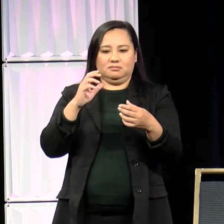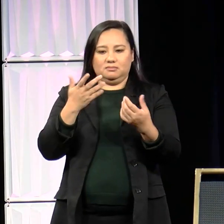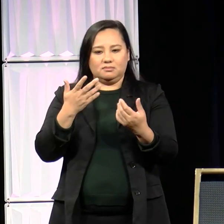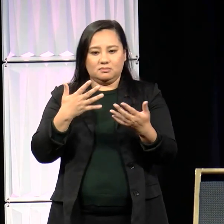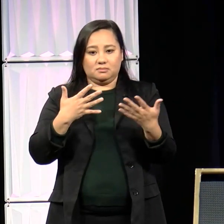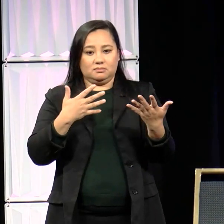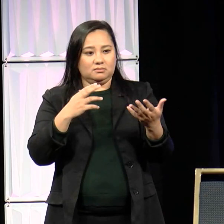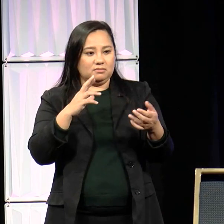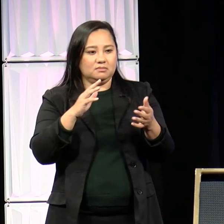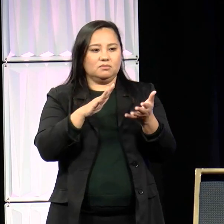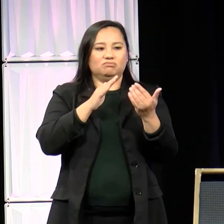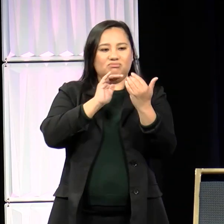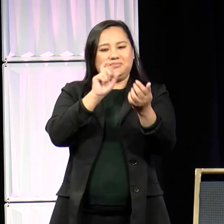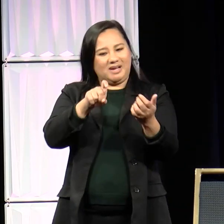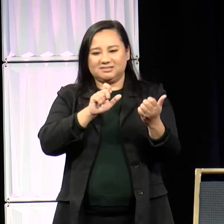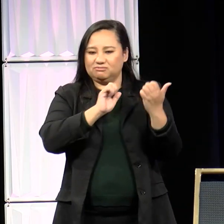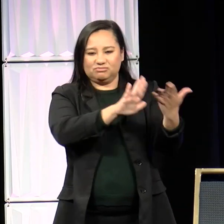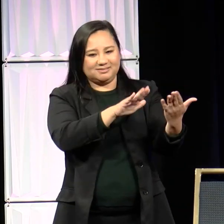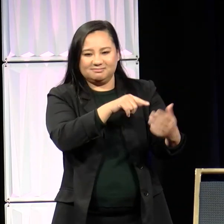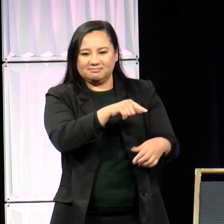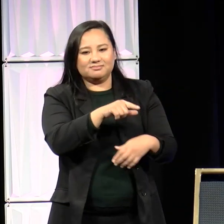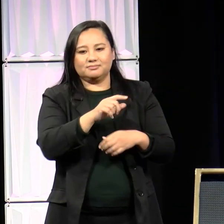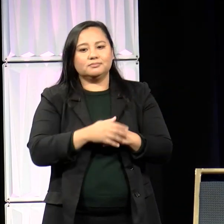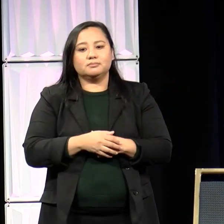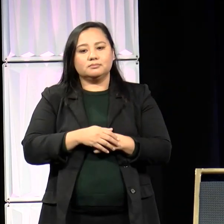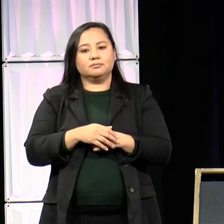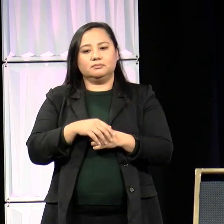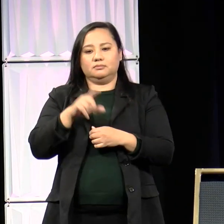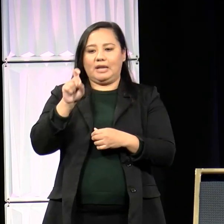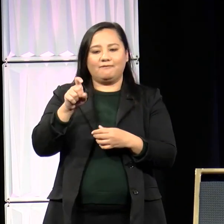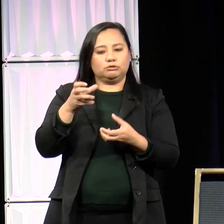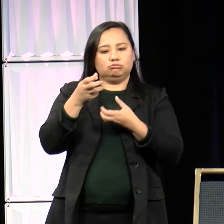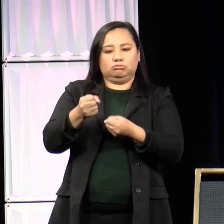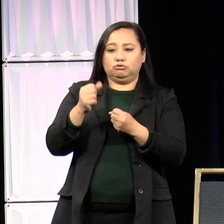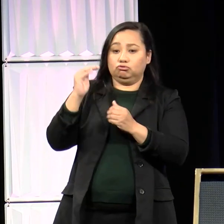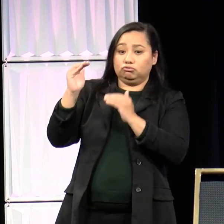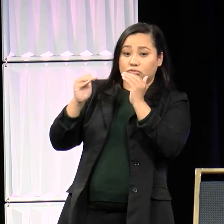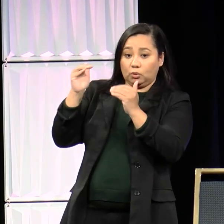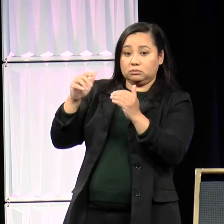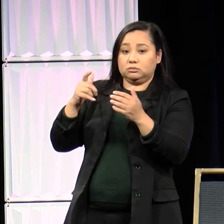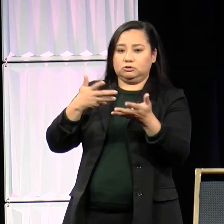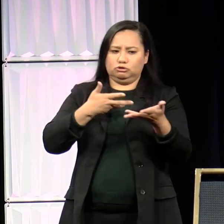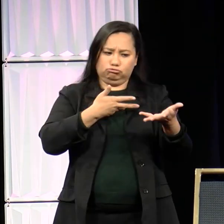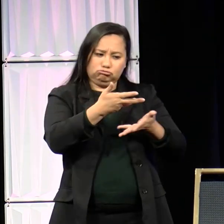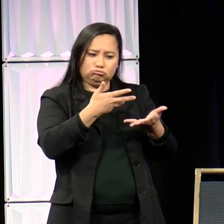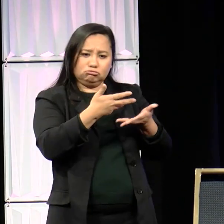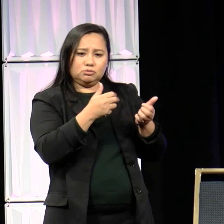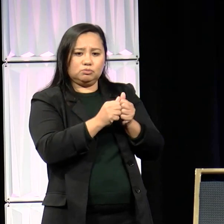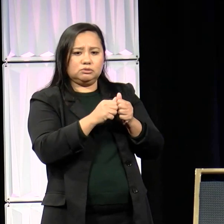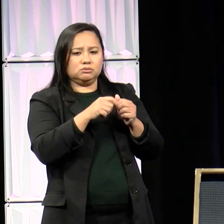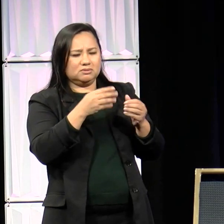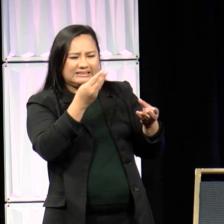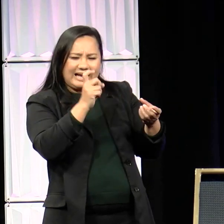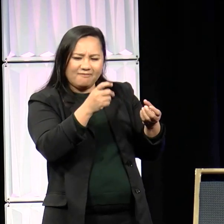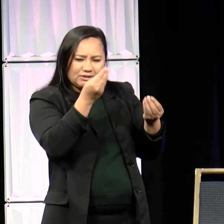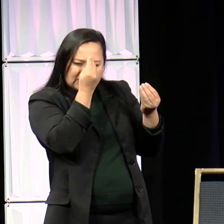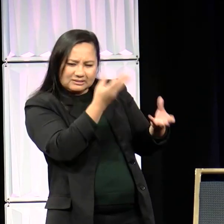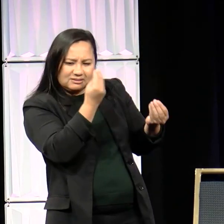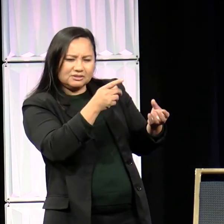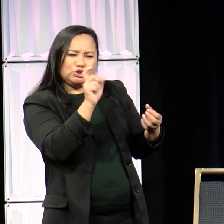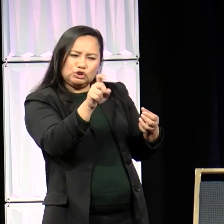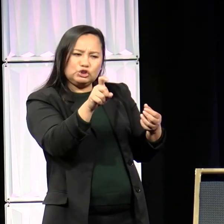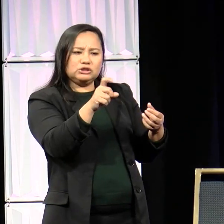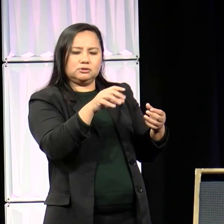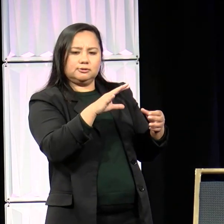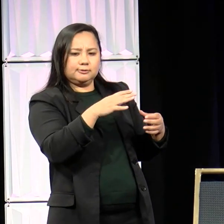barriers between them and the adults they should be trusting and communicating with through all of life's changes. The myth that children are too